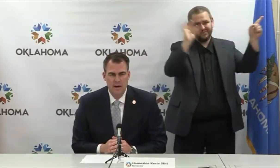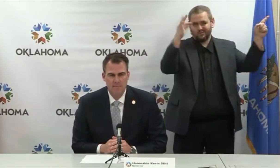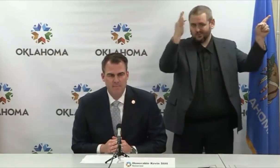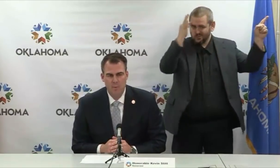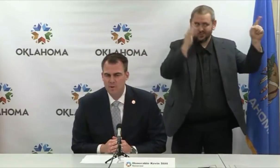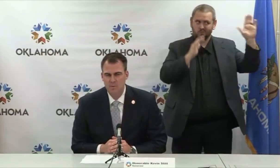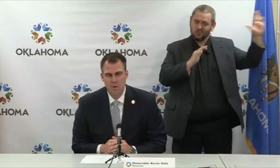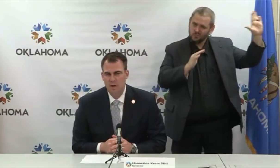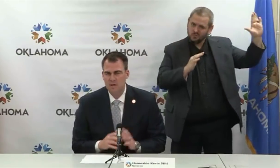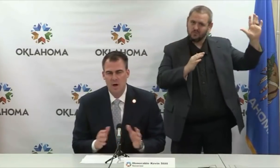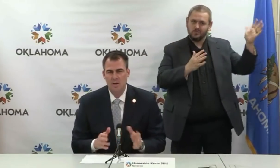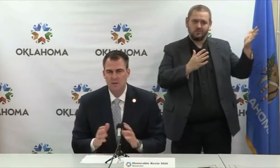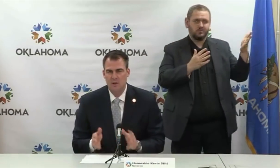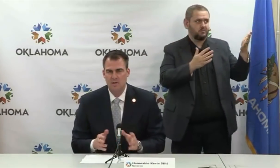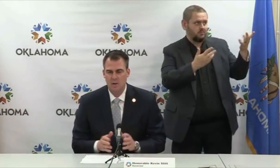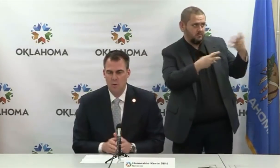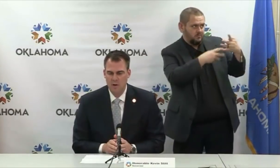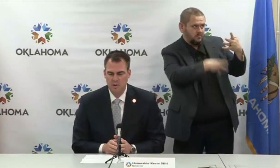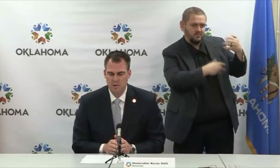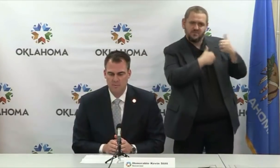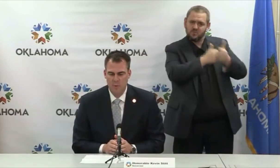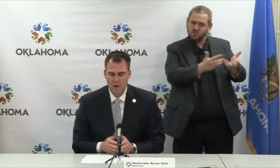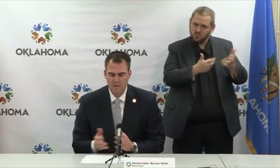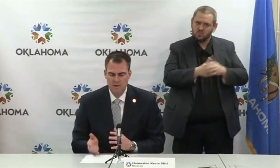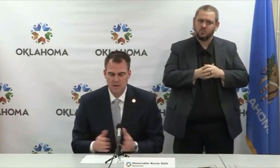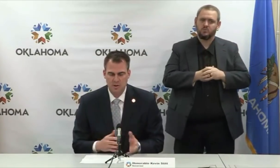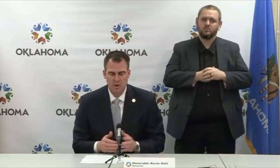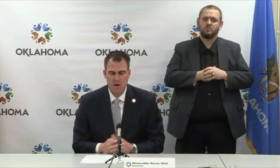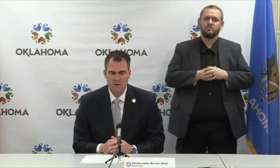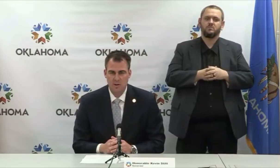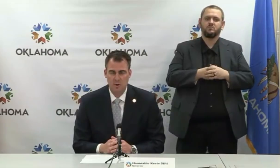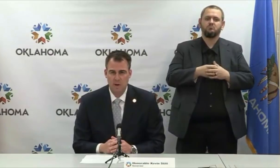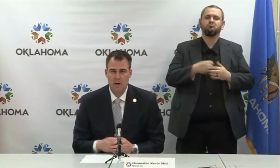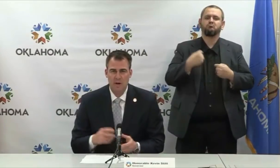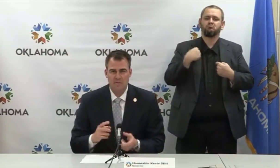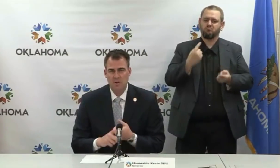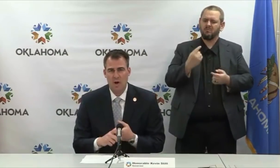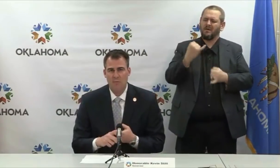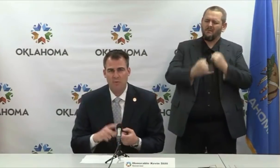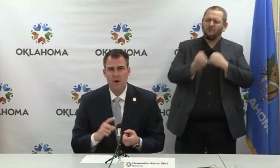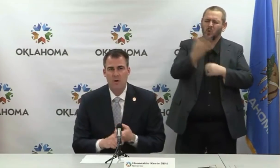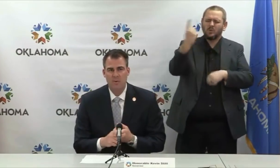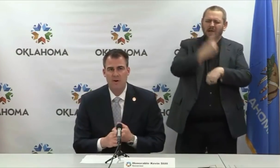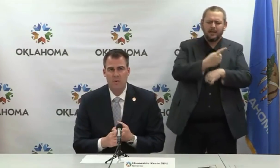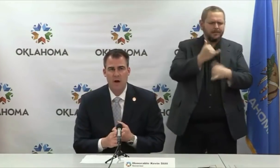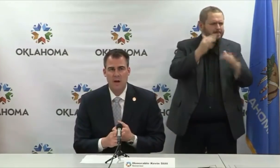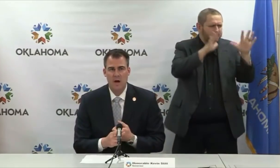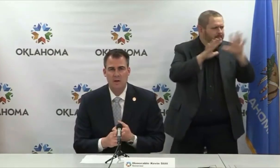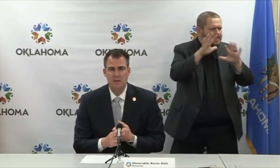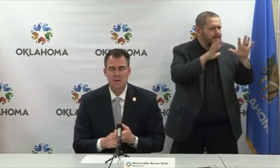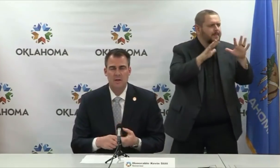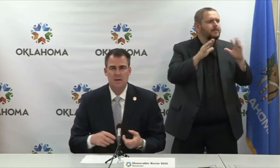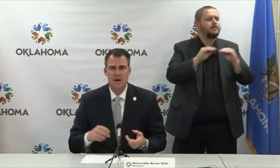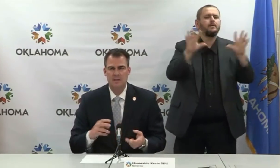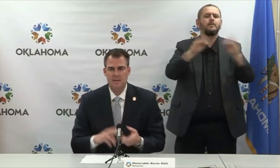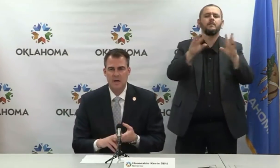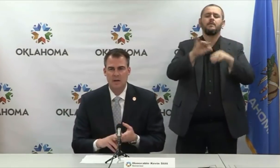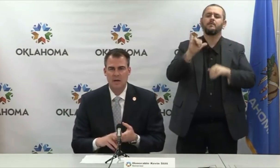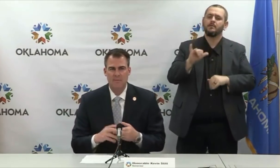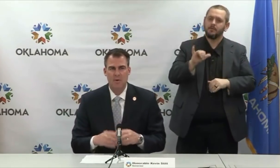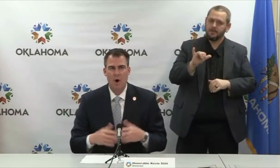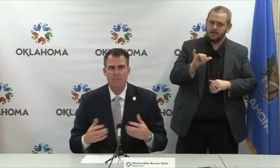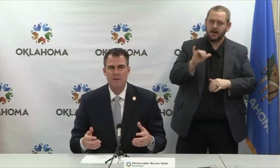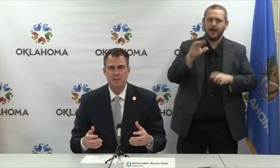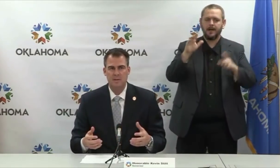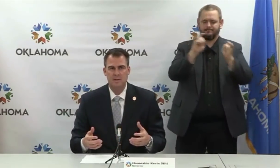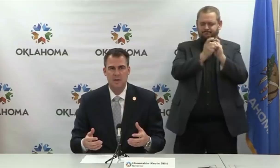we just were getting tons and tons of questions for what is an essential and non-essential. But first off, we're following the federal guidelines. Secondly,